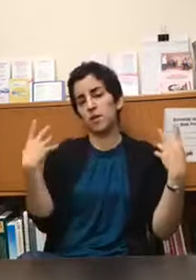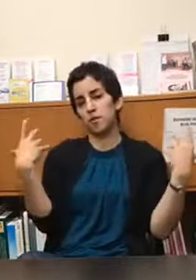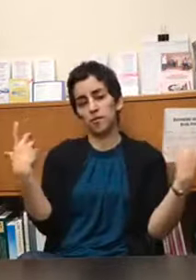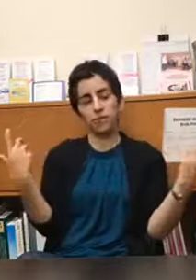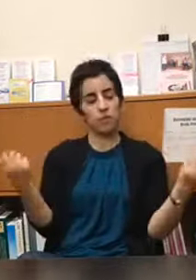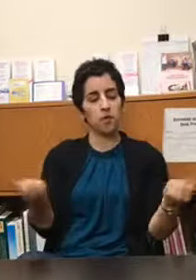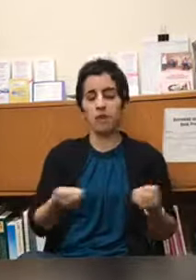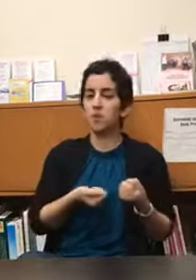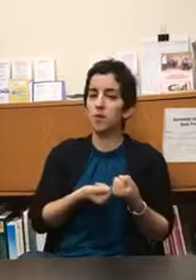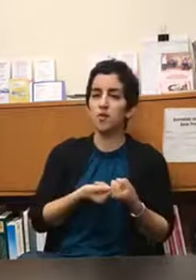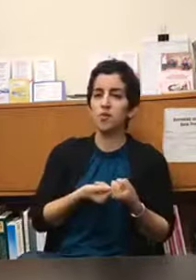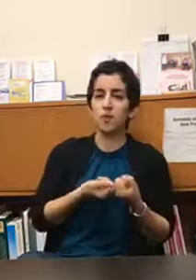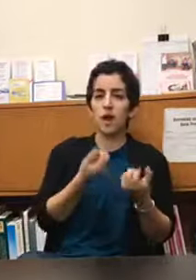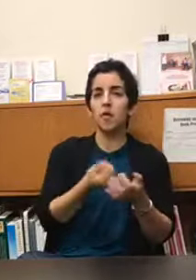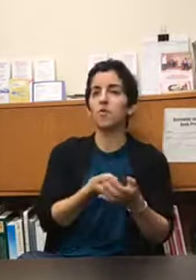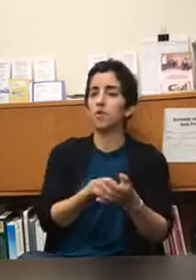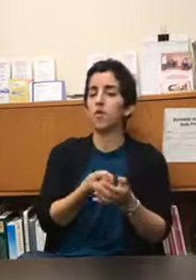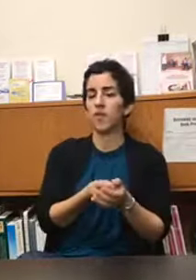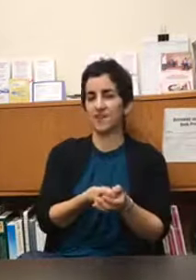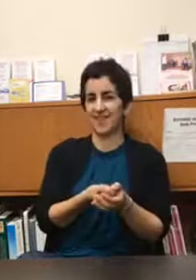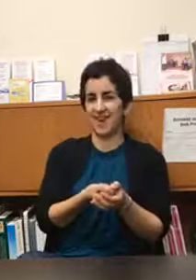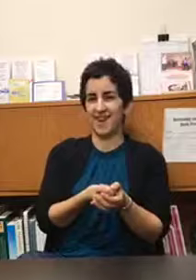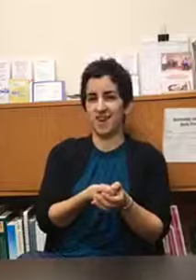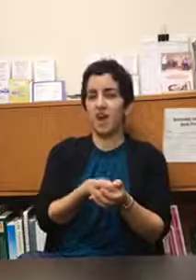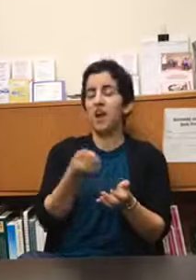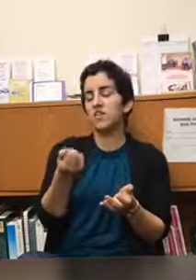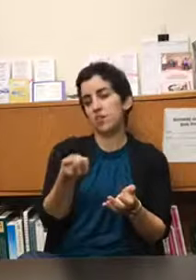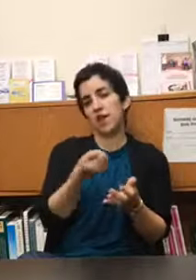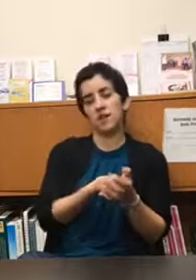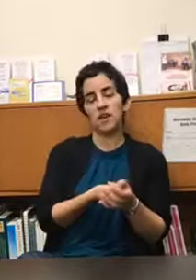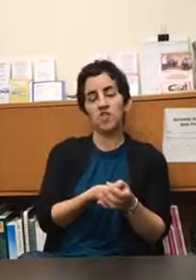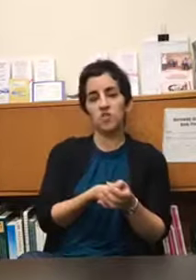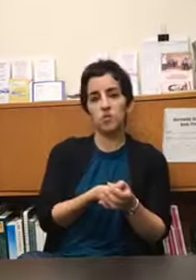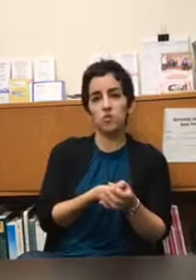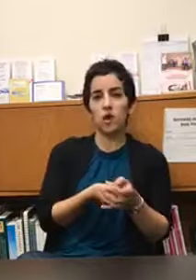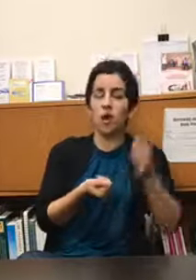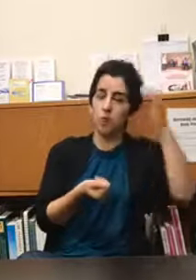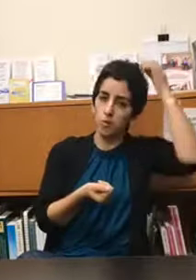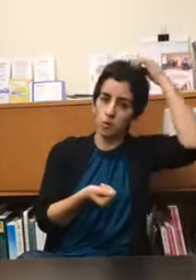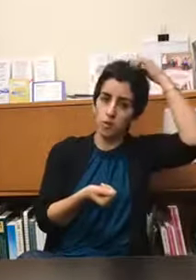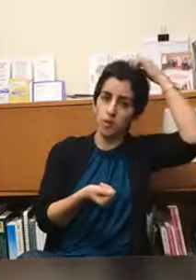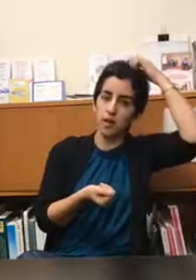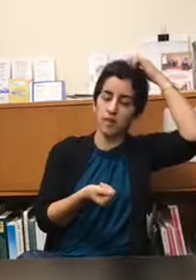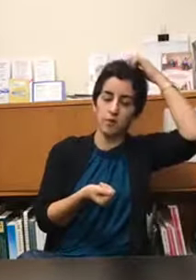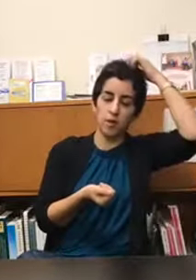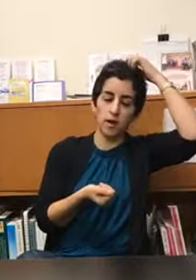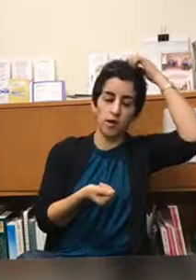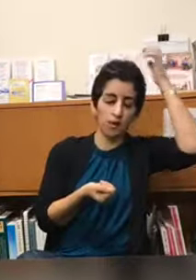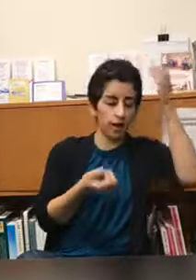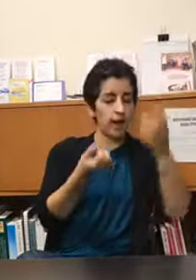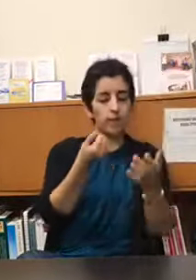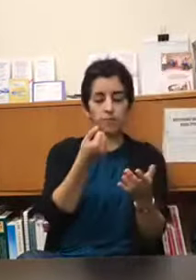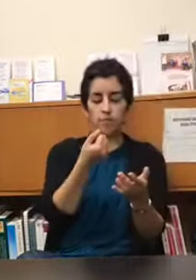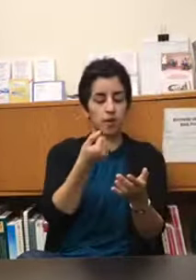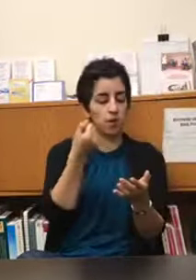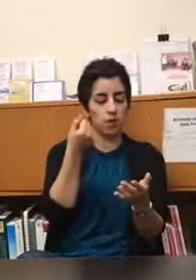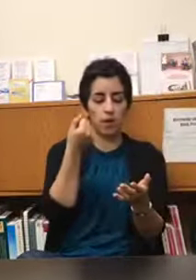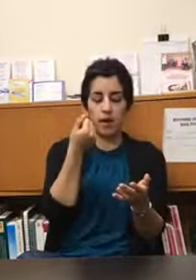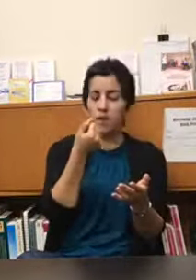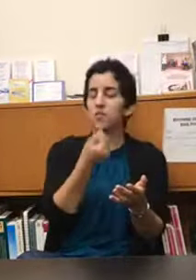experience with me how are you going to hold on to that and so yes i do i will work with clients around okay you know this